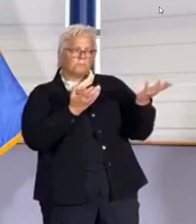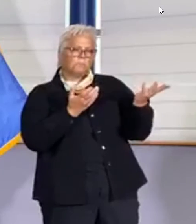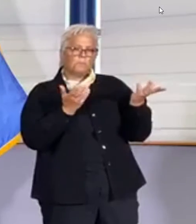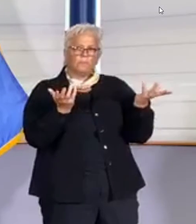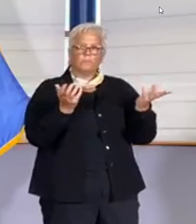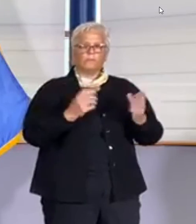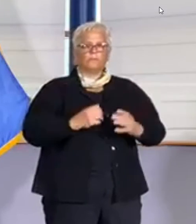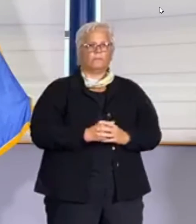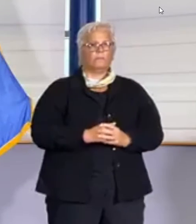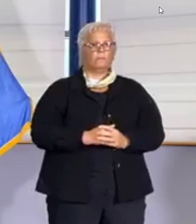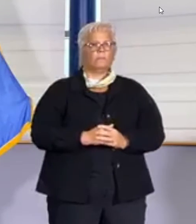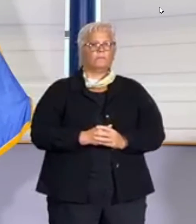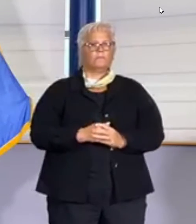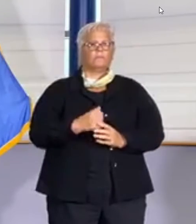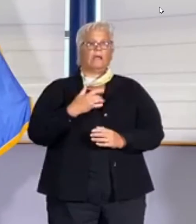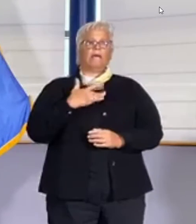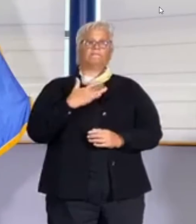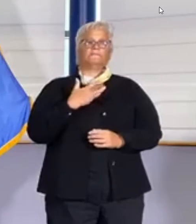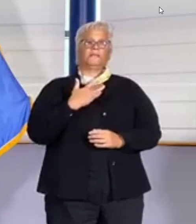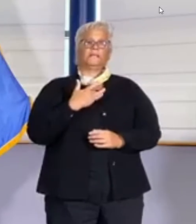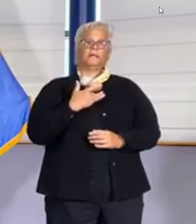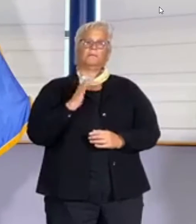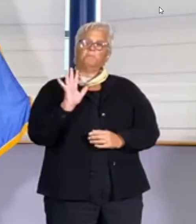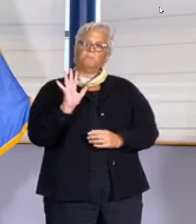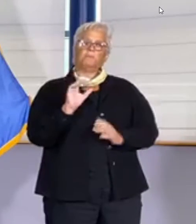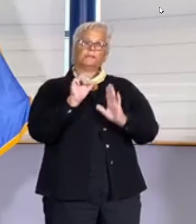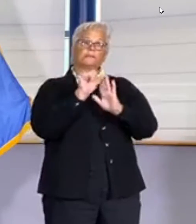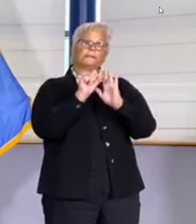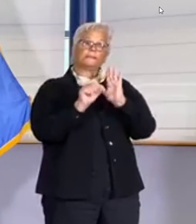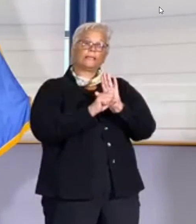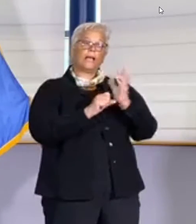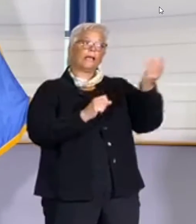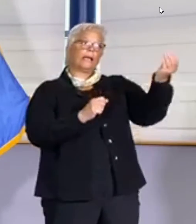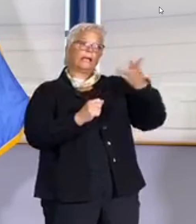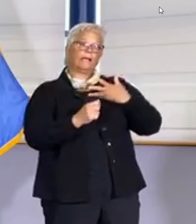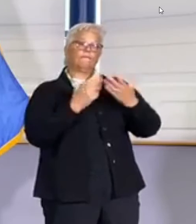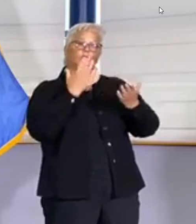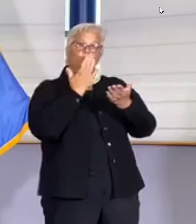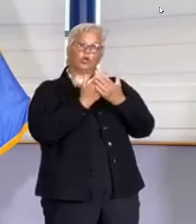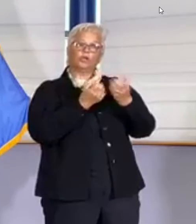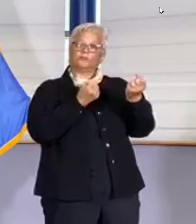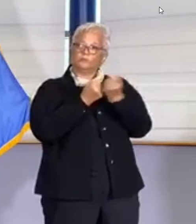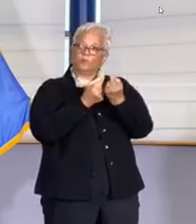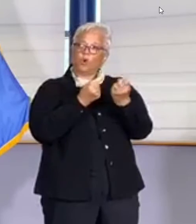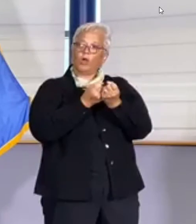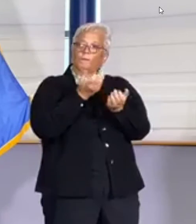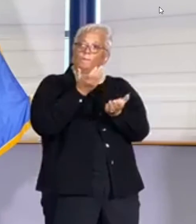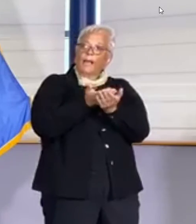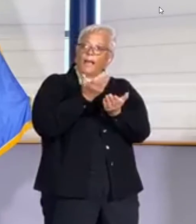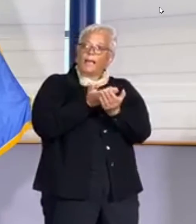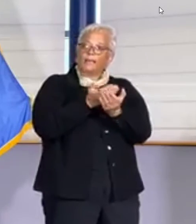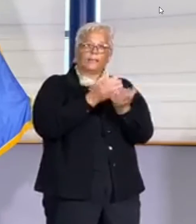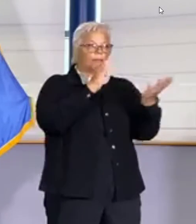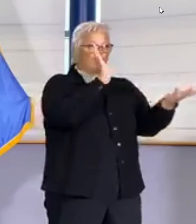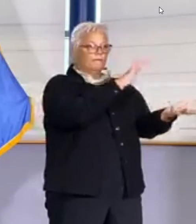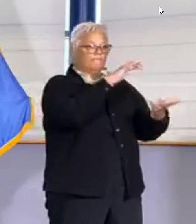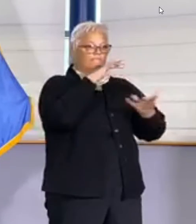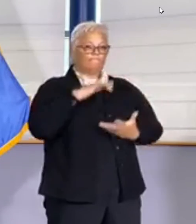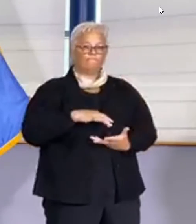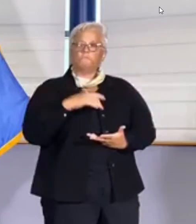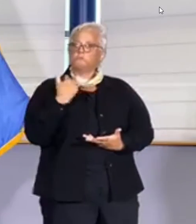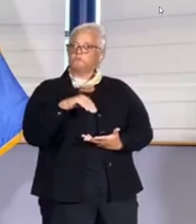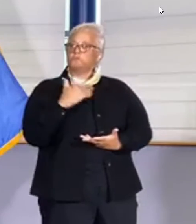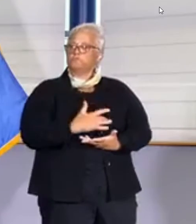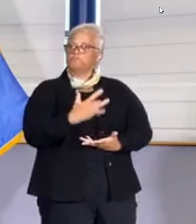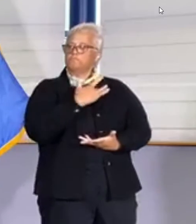for things that we've needed. Their funding of the surge facility here in Tulsa has been crucial. The funding last week to help us with internet